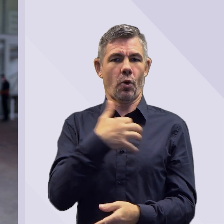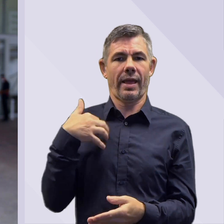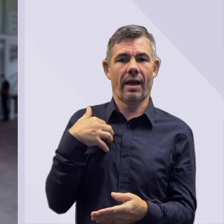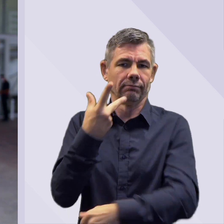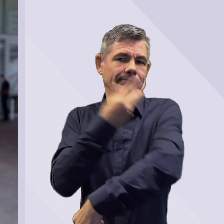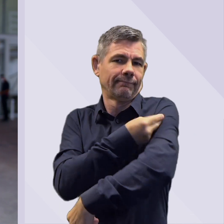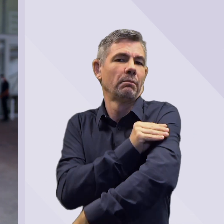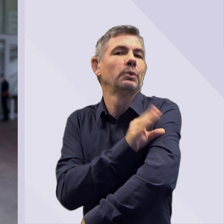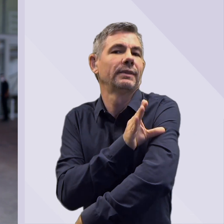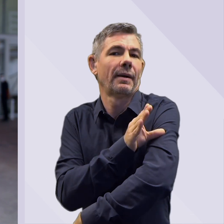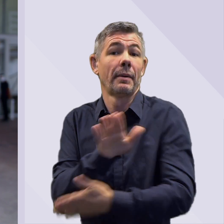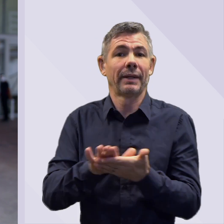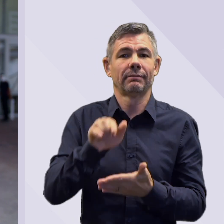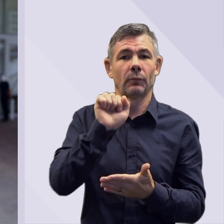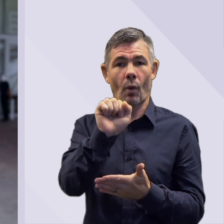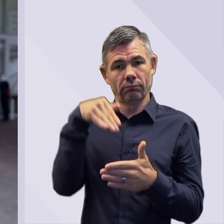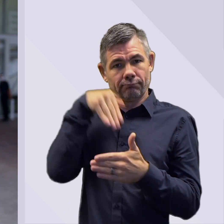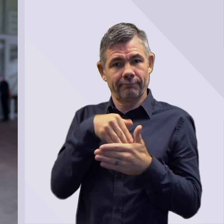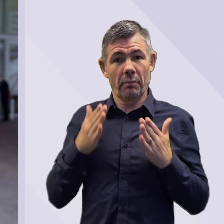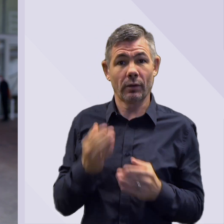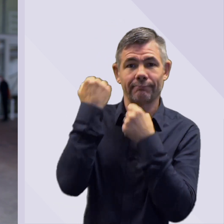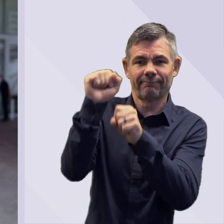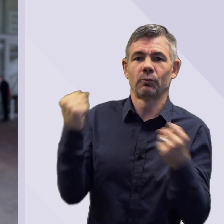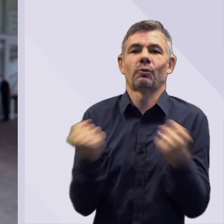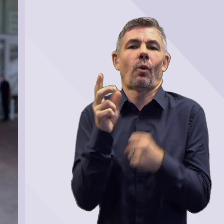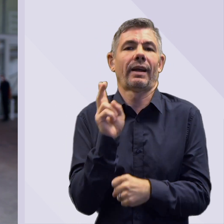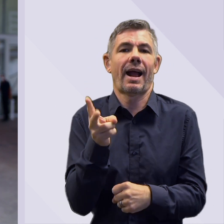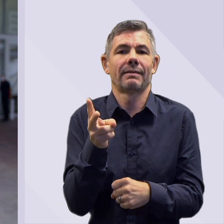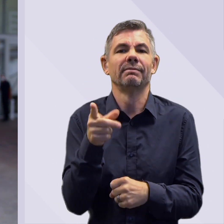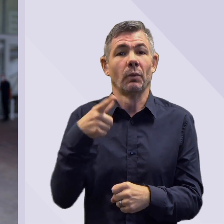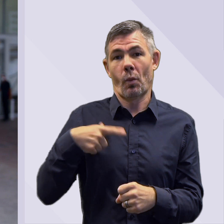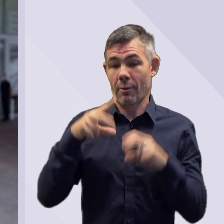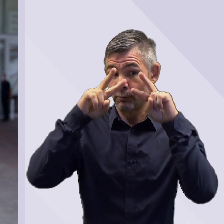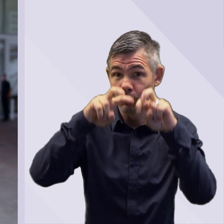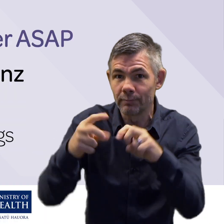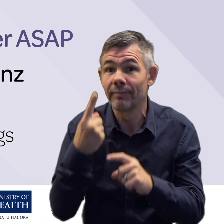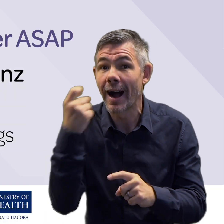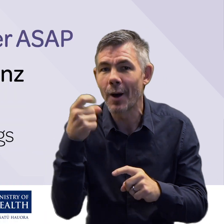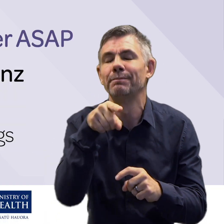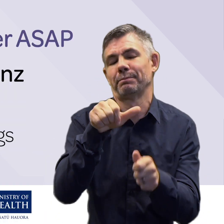your protection back up again and that's why we've seen that interval for the booster dose come back to three months.